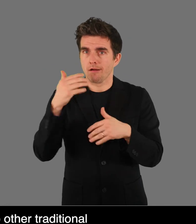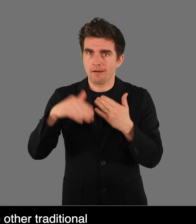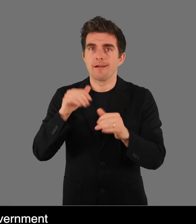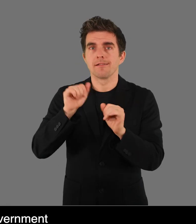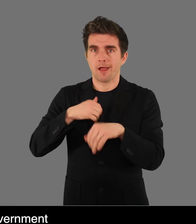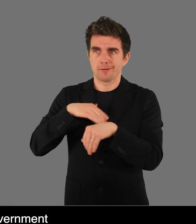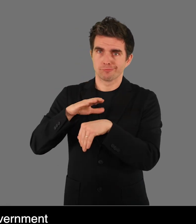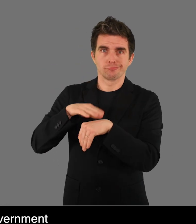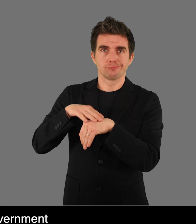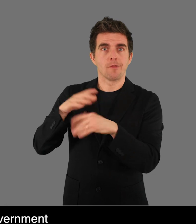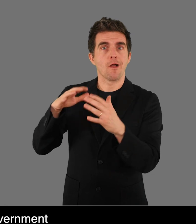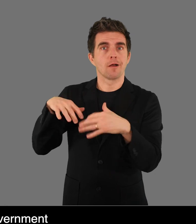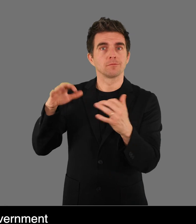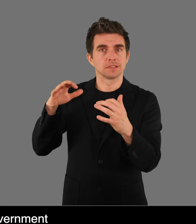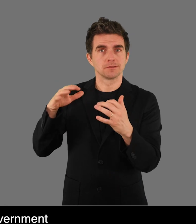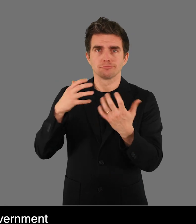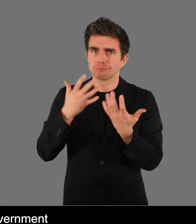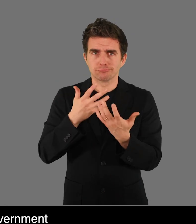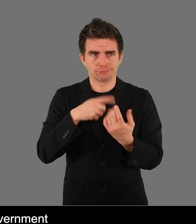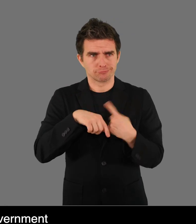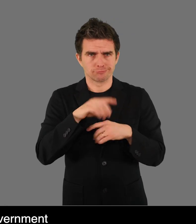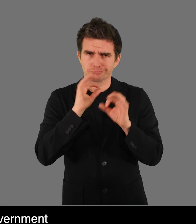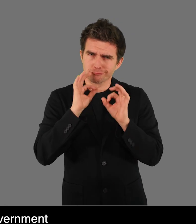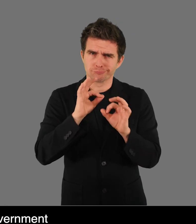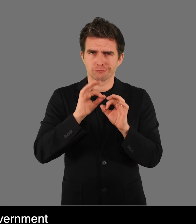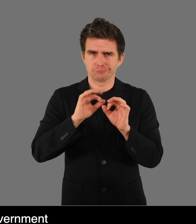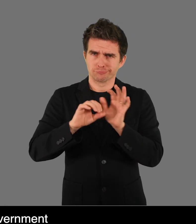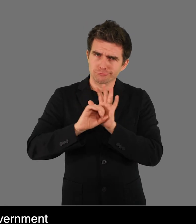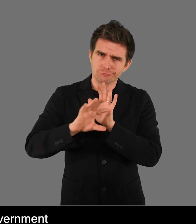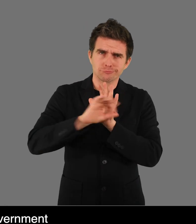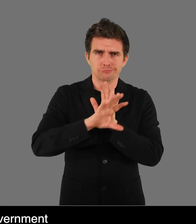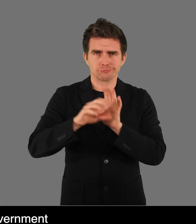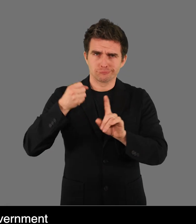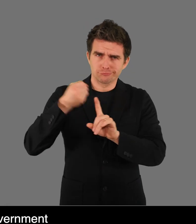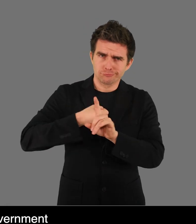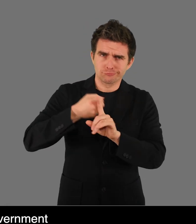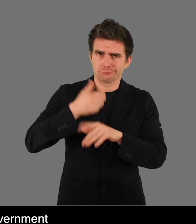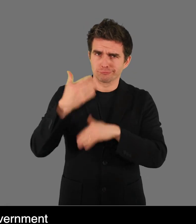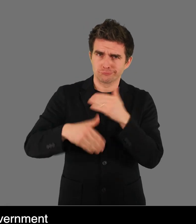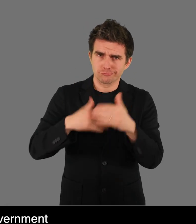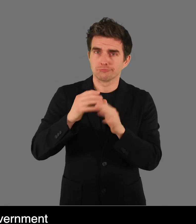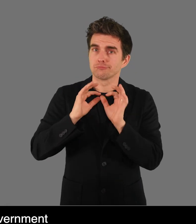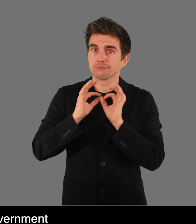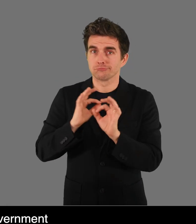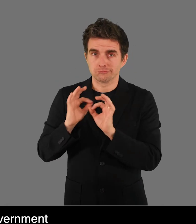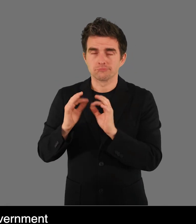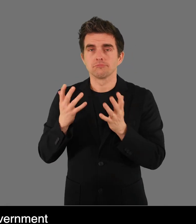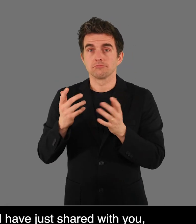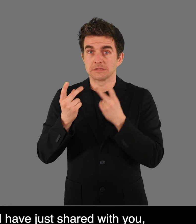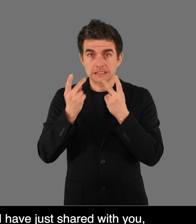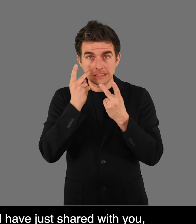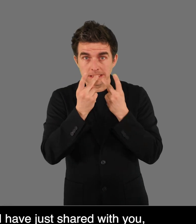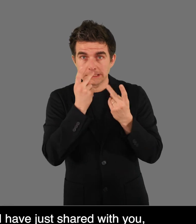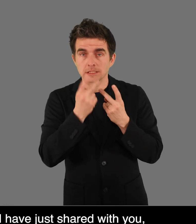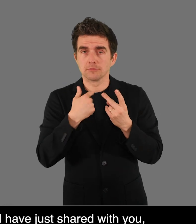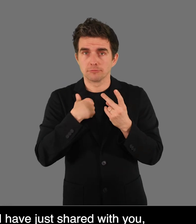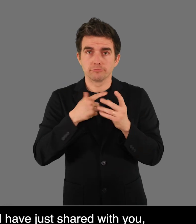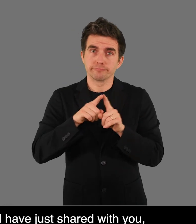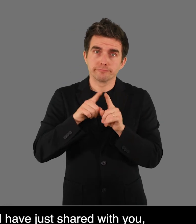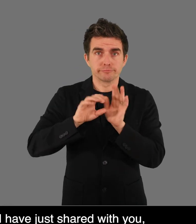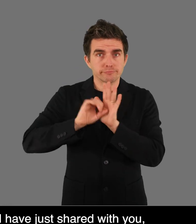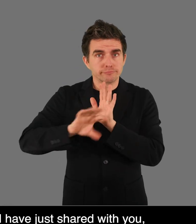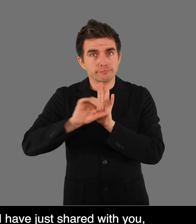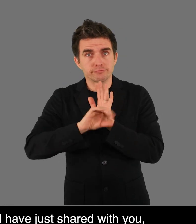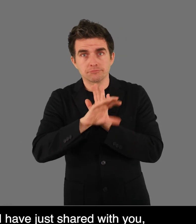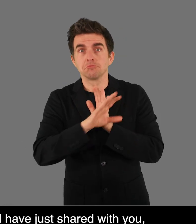ways we influence the government through successful campaigns. So you can